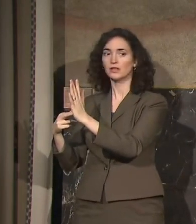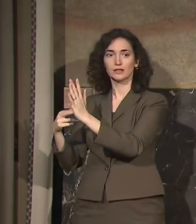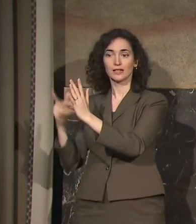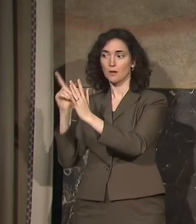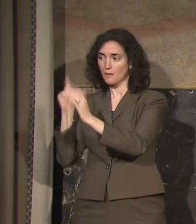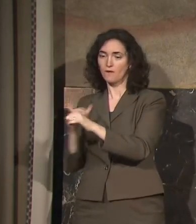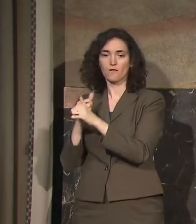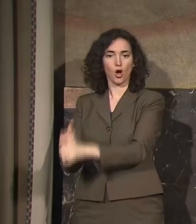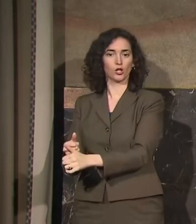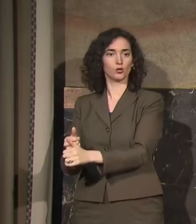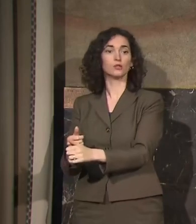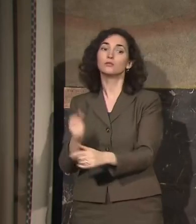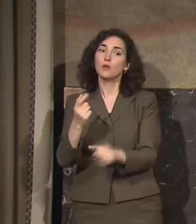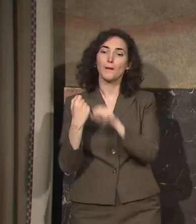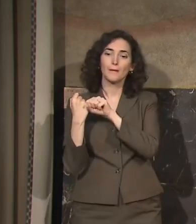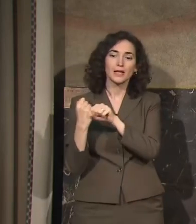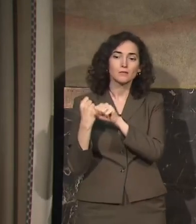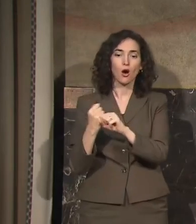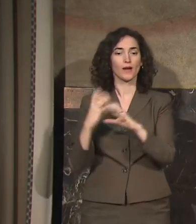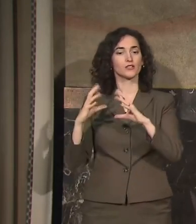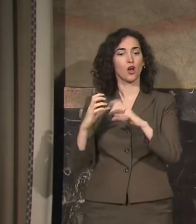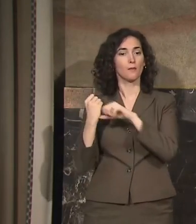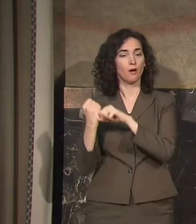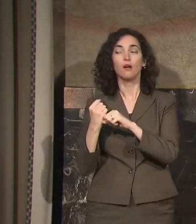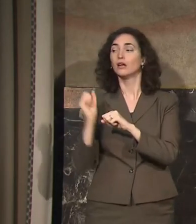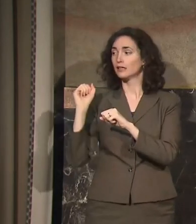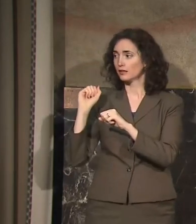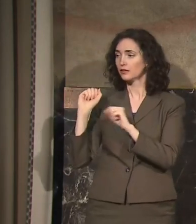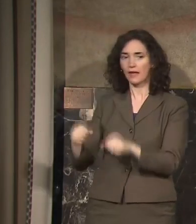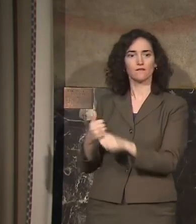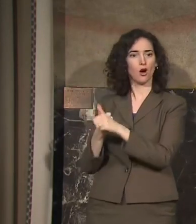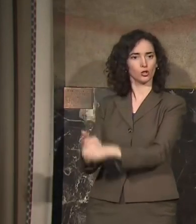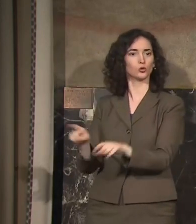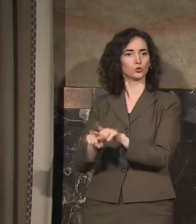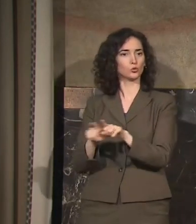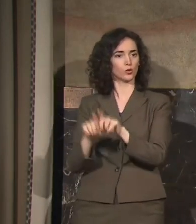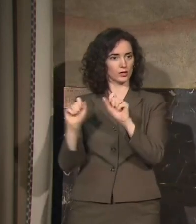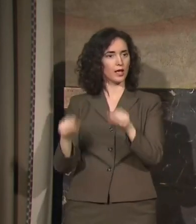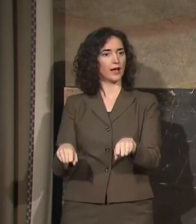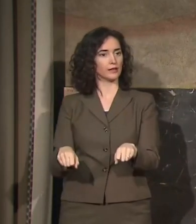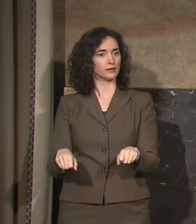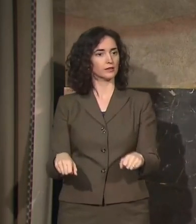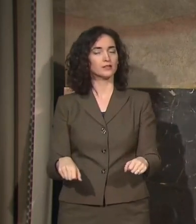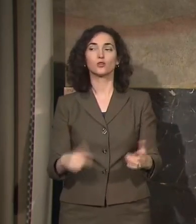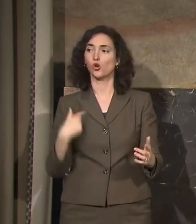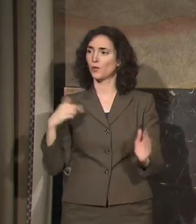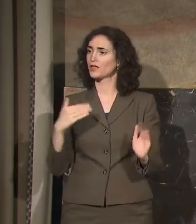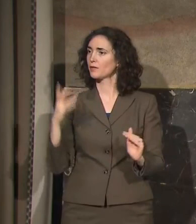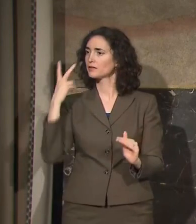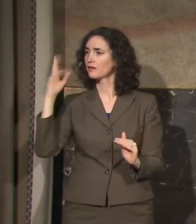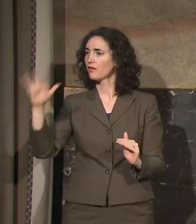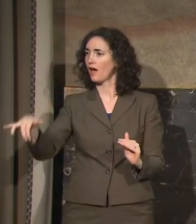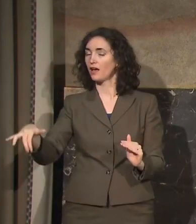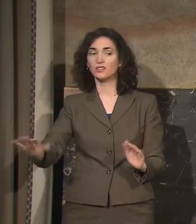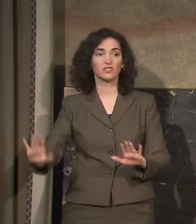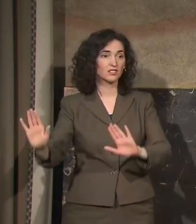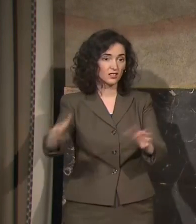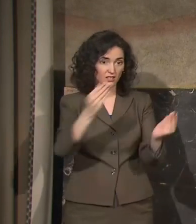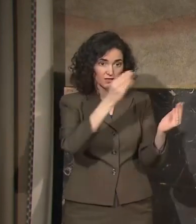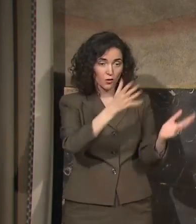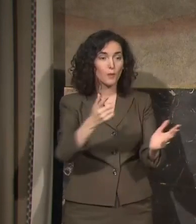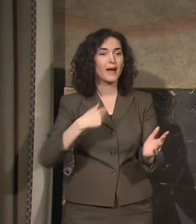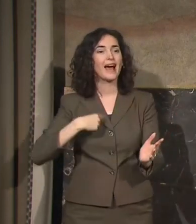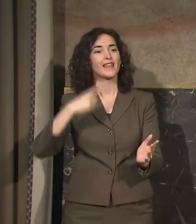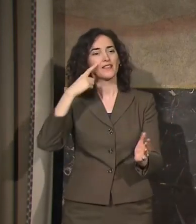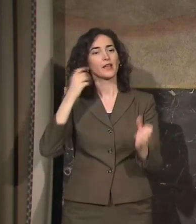and with softball. And so that's what we expect to see. And I will tell you that I think you're going to have a lot of